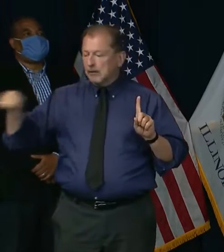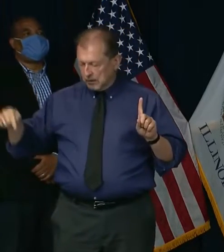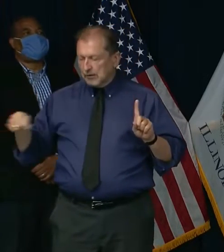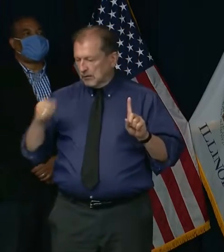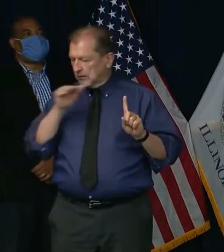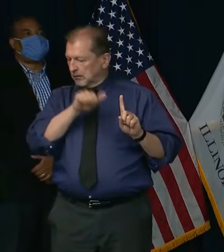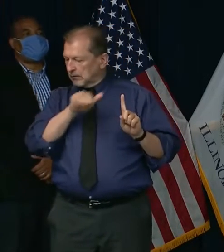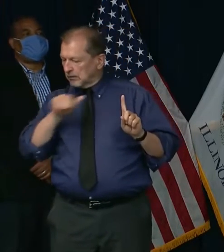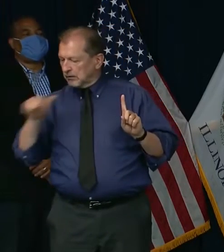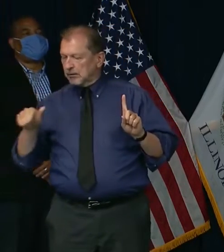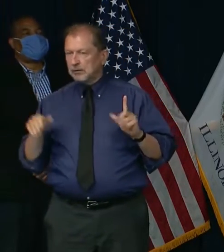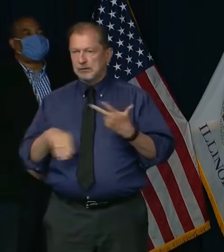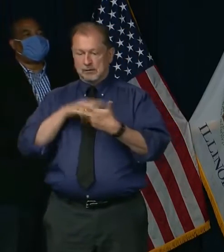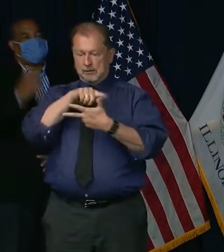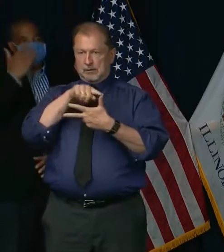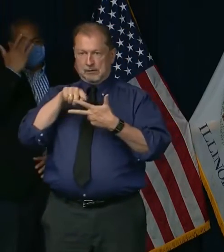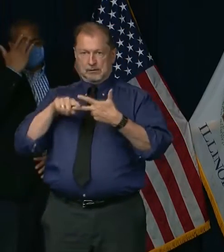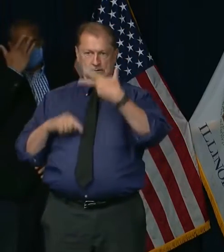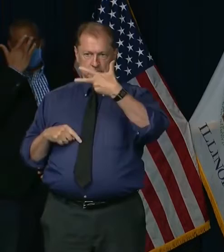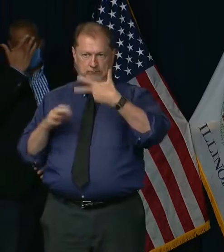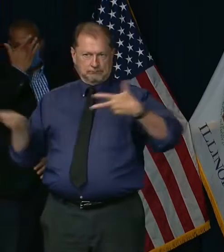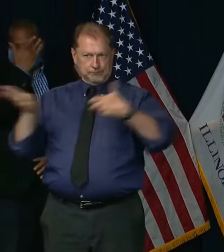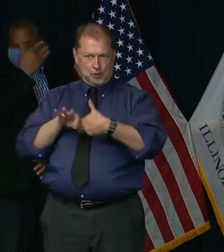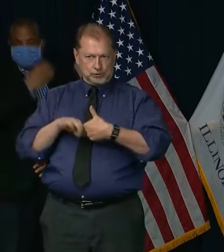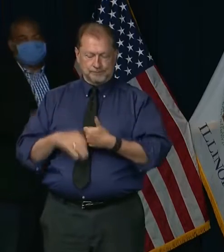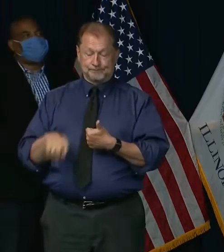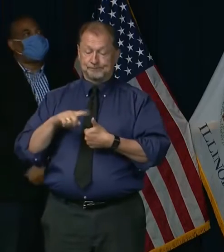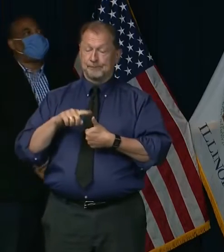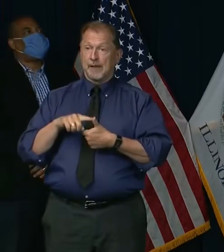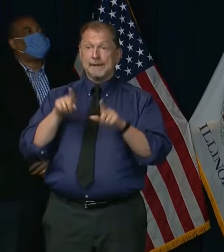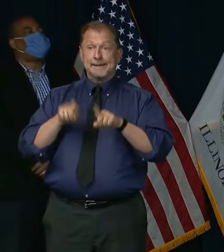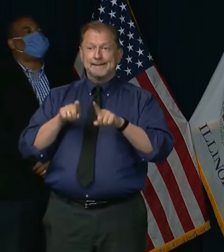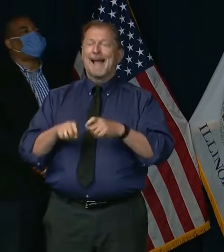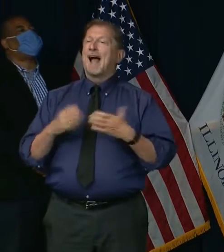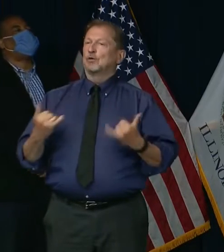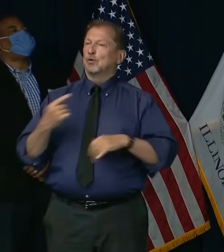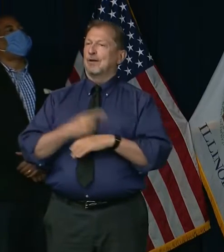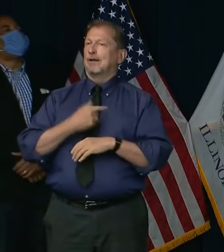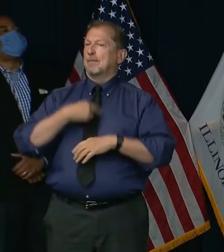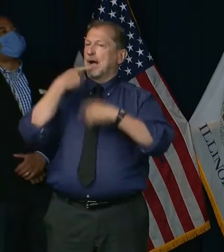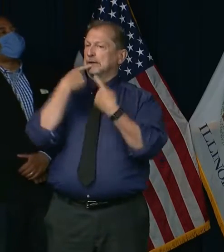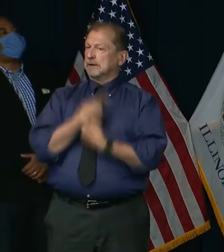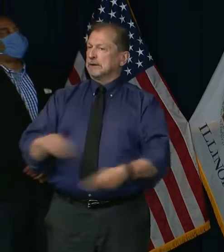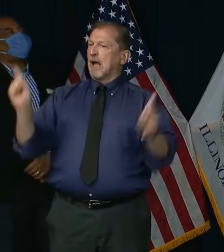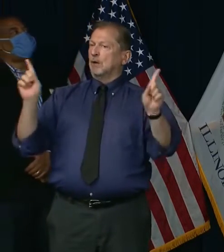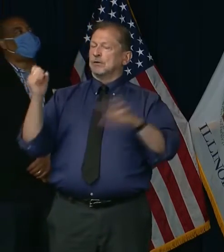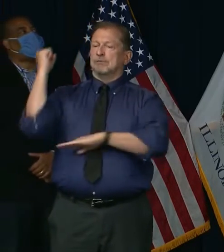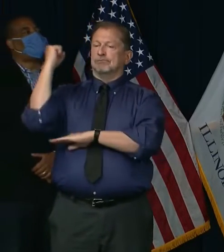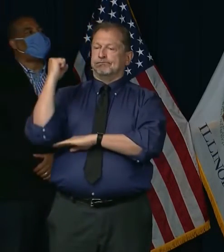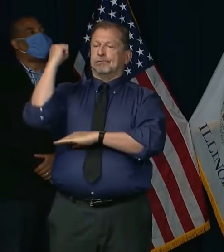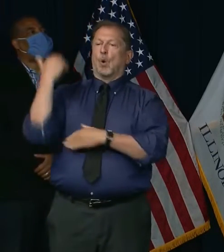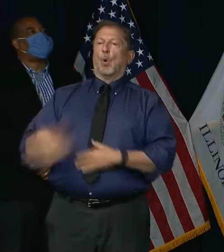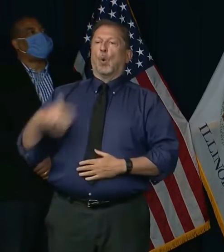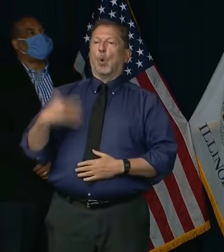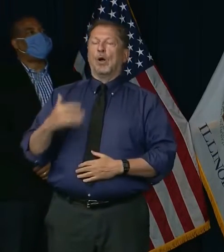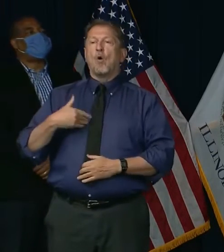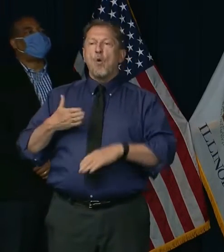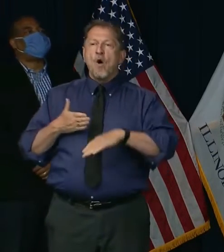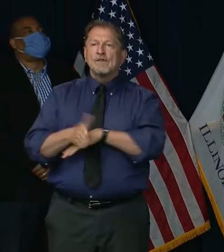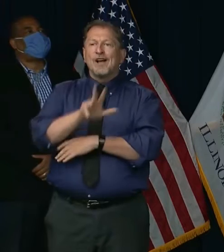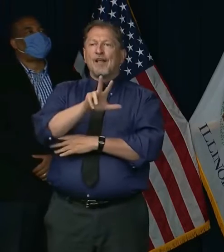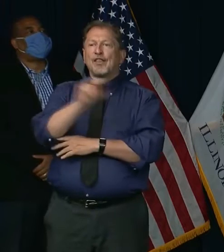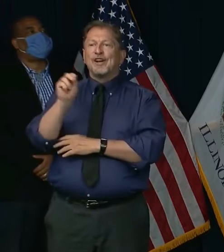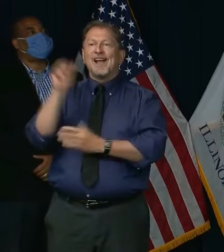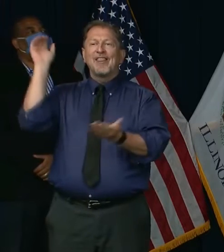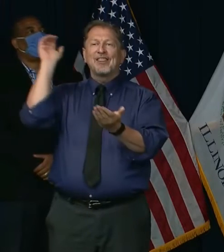On testing, today we hit an important new milestone by surpassing 30,000 tests